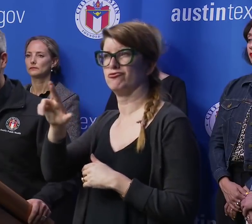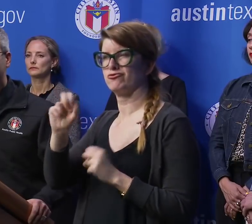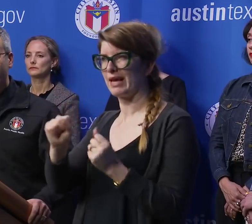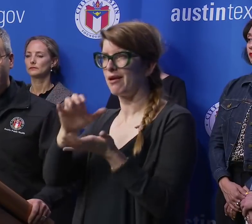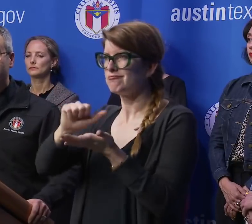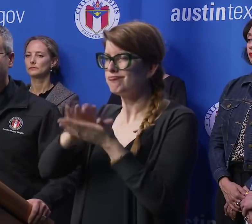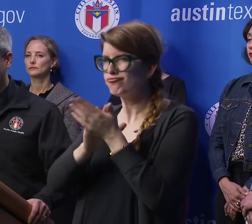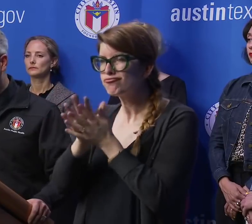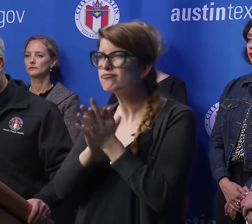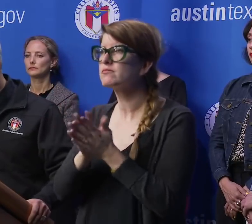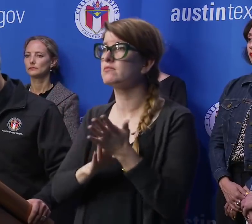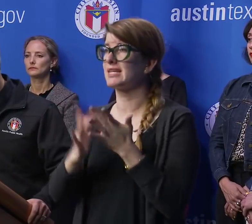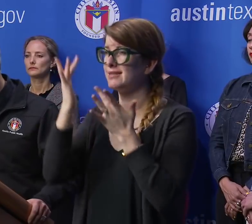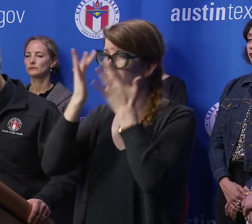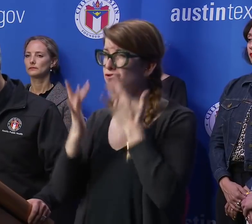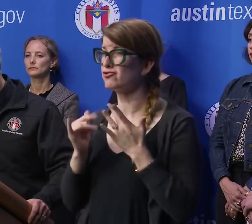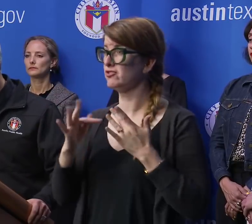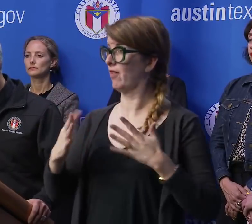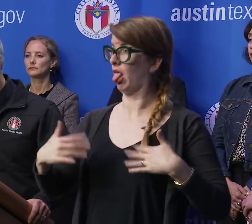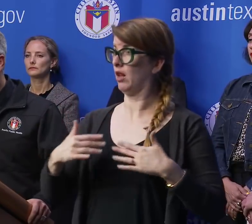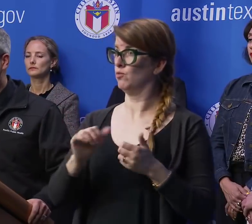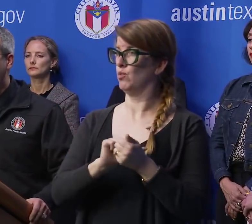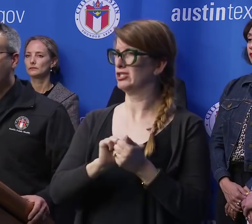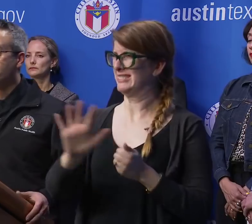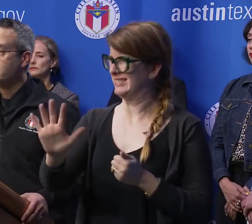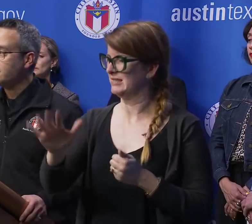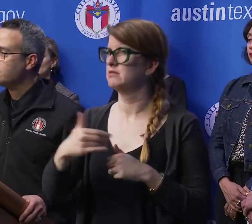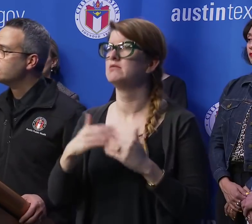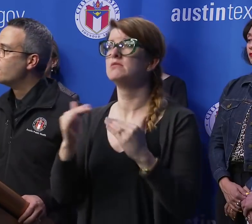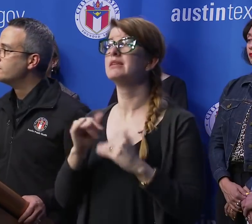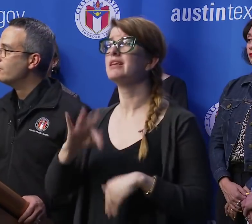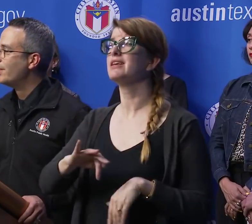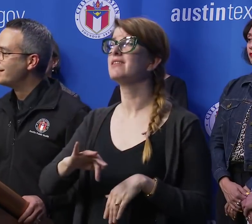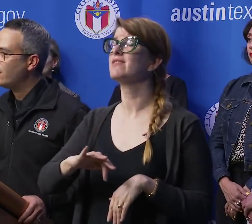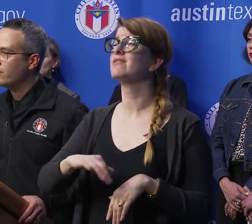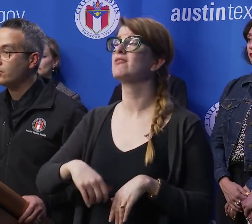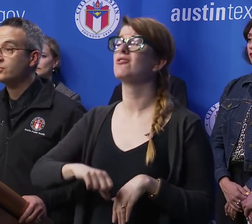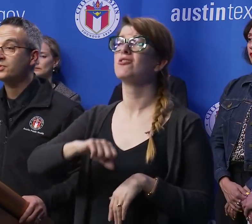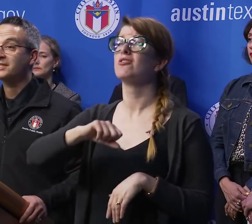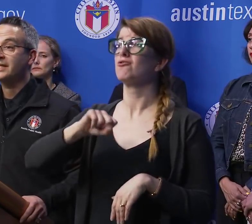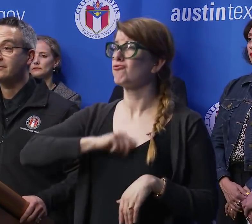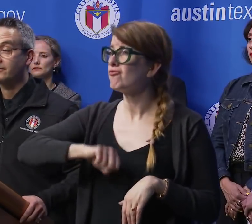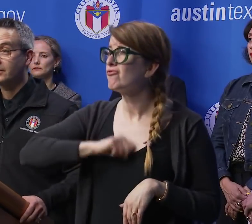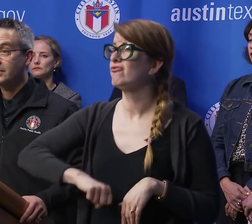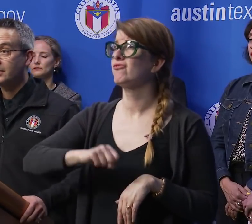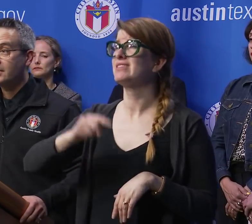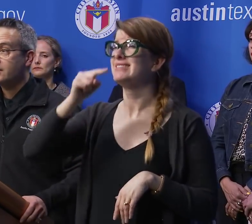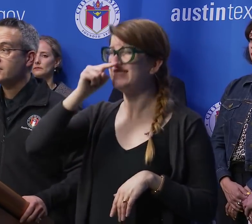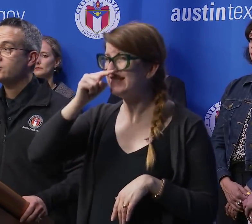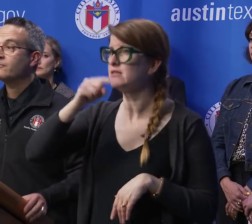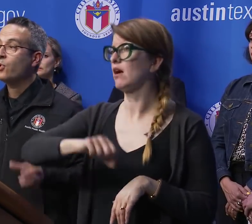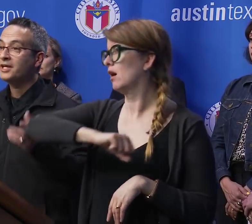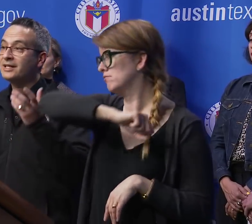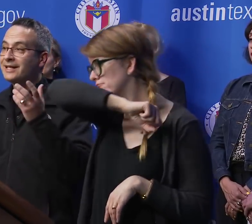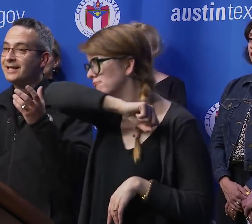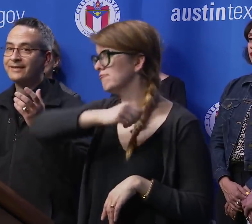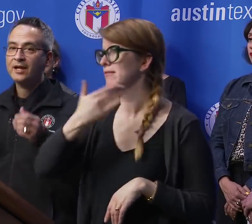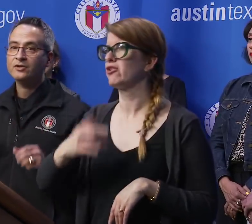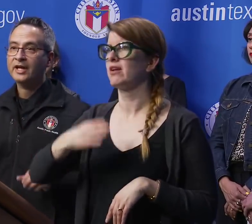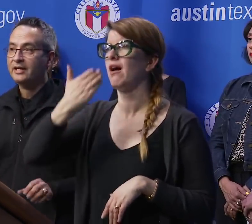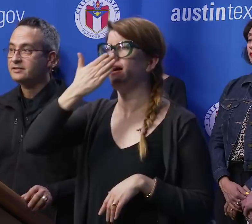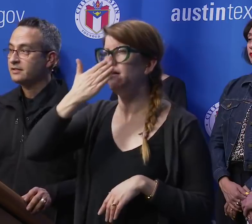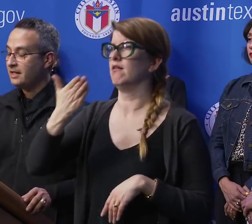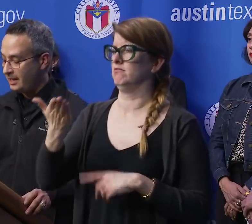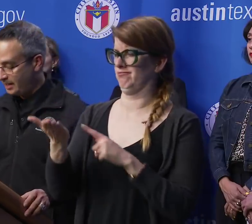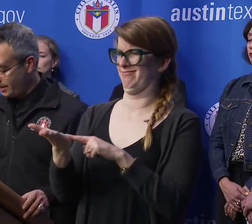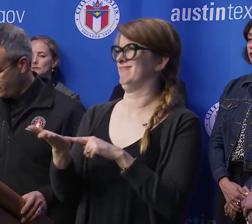Don't touch your face with unwashed hands. If you cough or sneeze, do so into a bent elbow, into a sleeve, so that you avoid getting